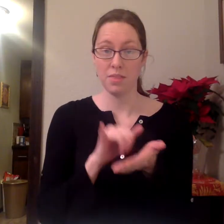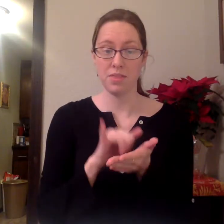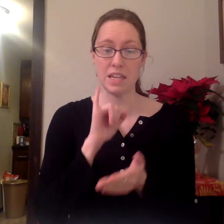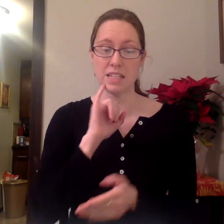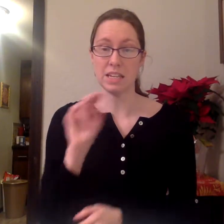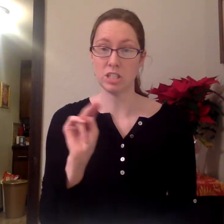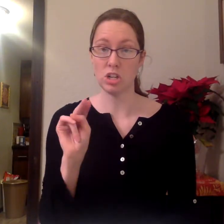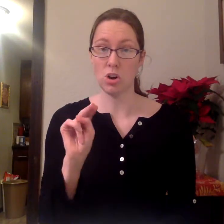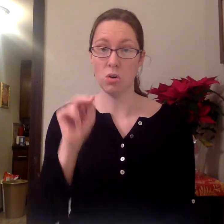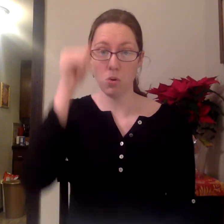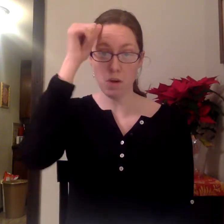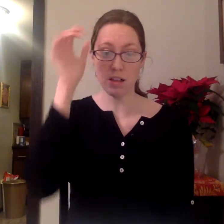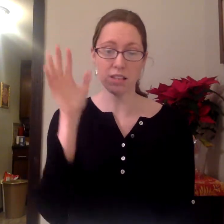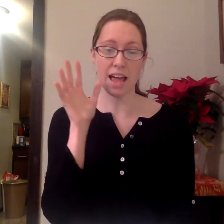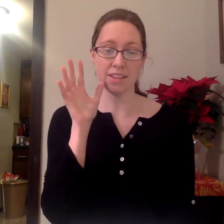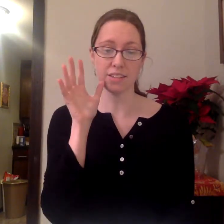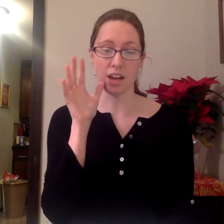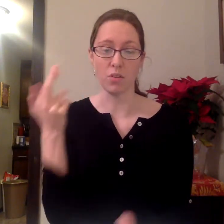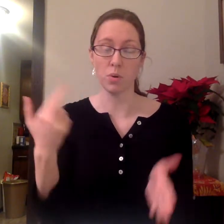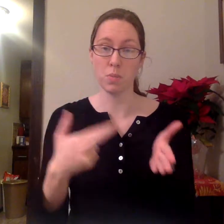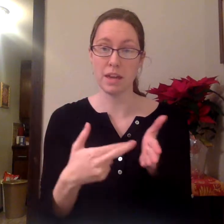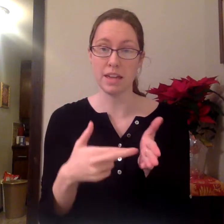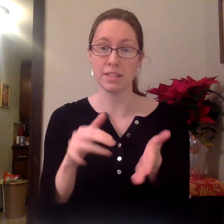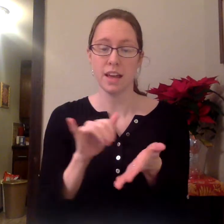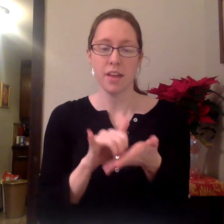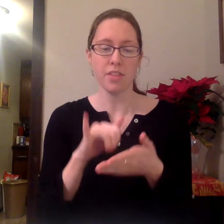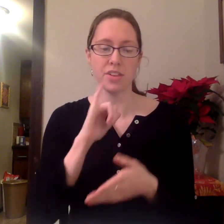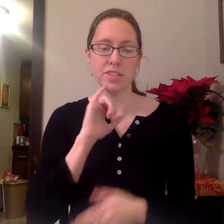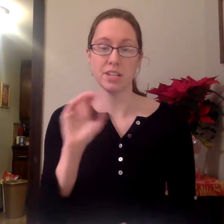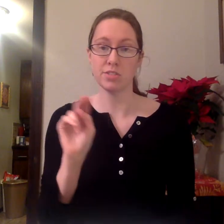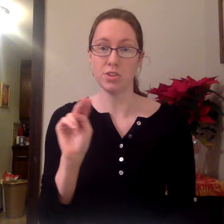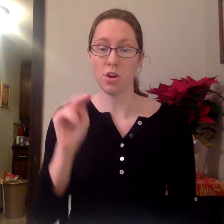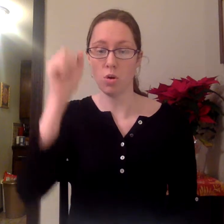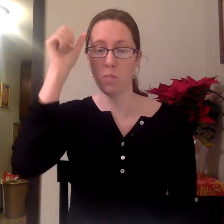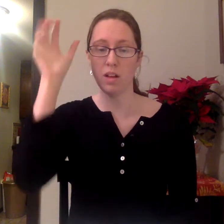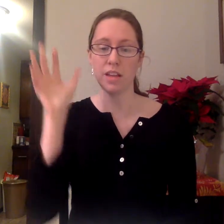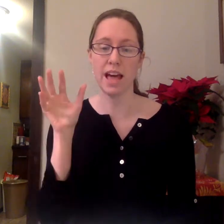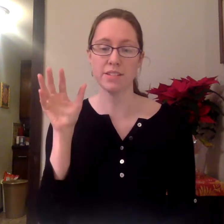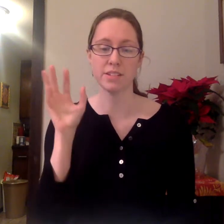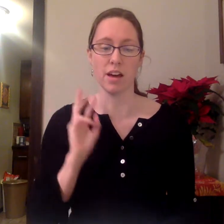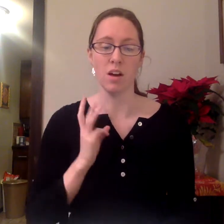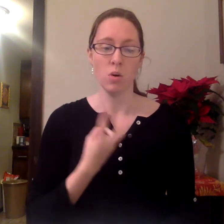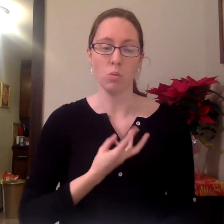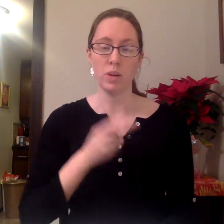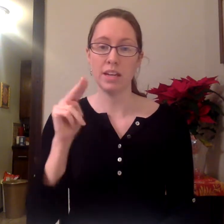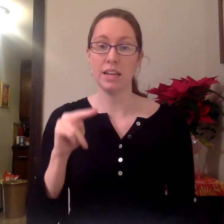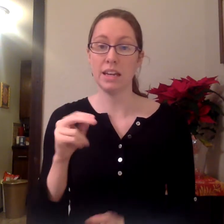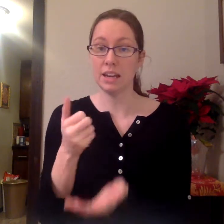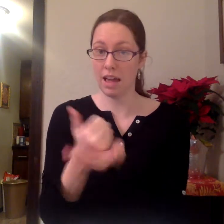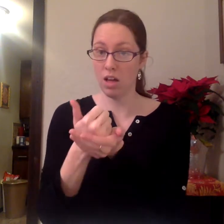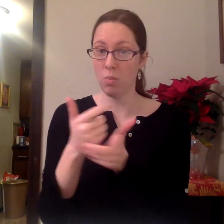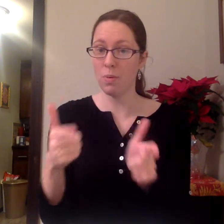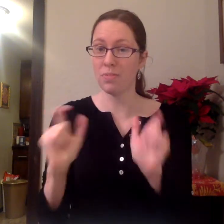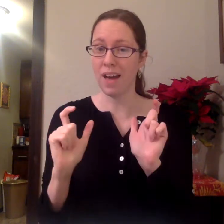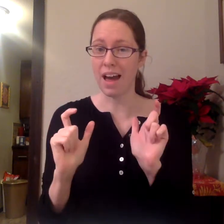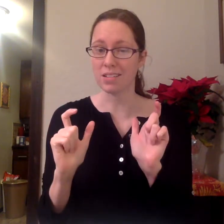This is Gnome, Alaska. Repeat. This is Gnome, Alaska. We need help fast.